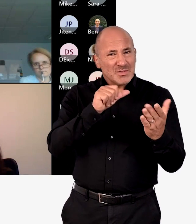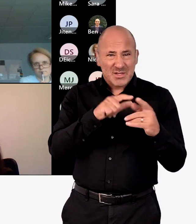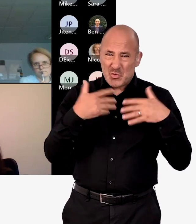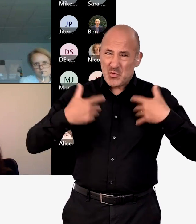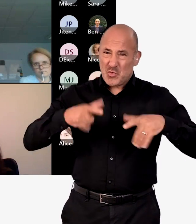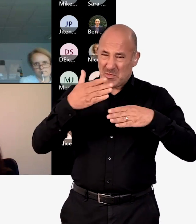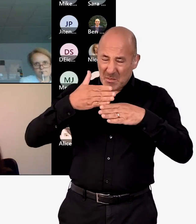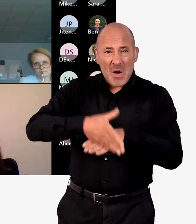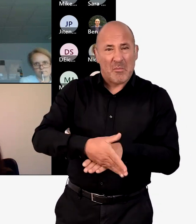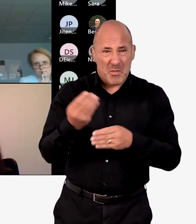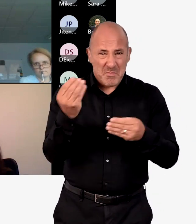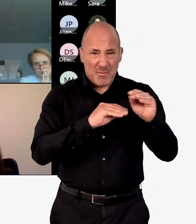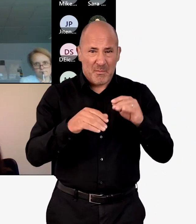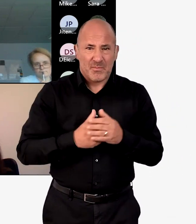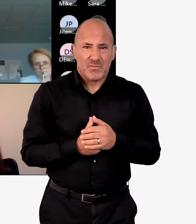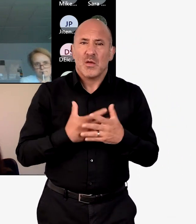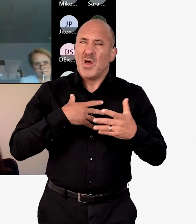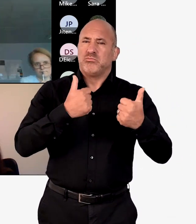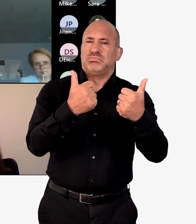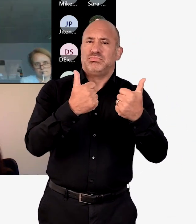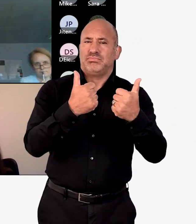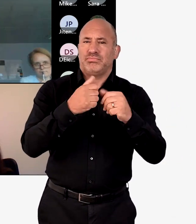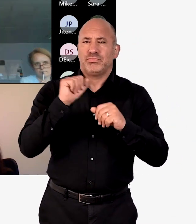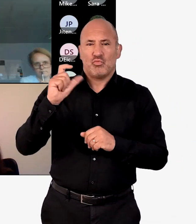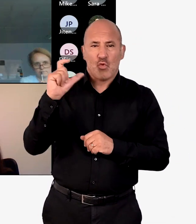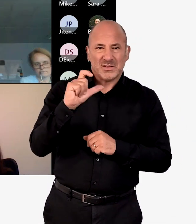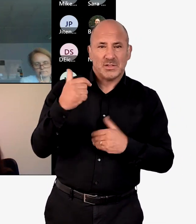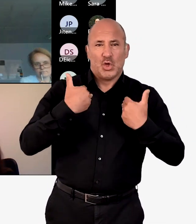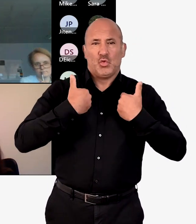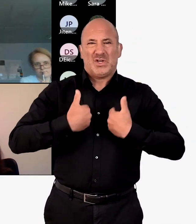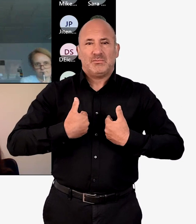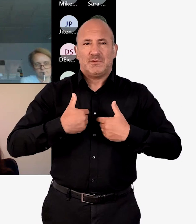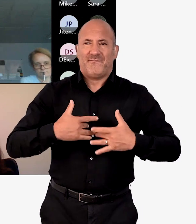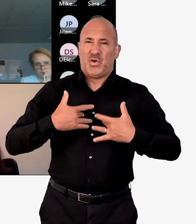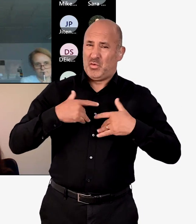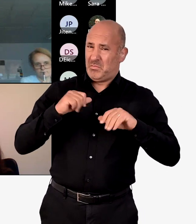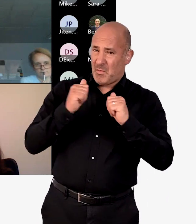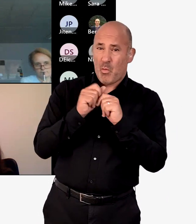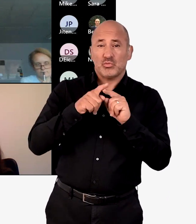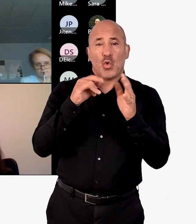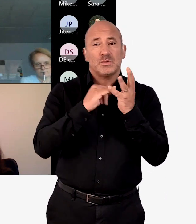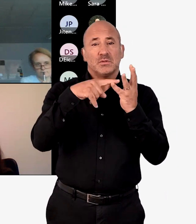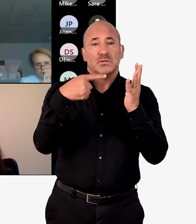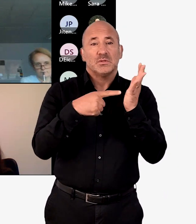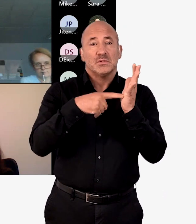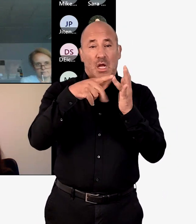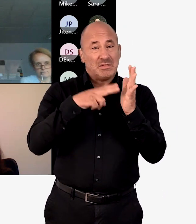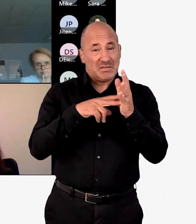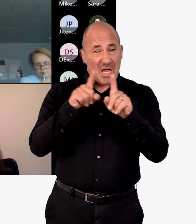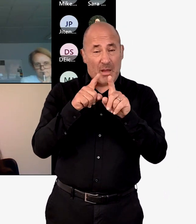So it's a huge amount of work that's gone into it. I would very much endorse the views that have come back from Croydon and Richmond. And I know that Sutton is